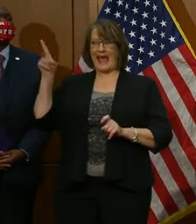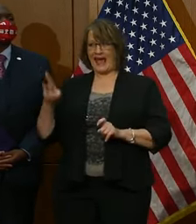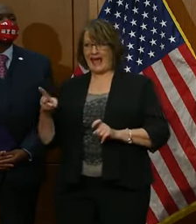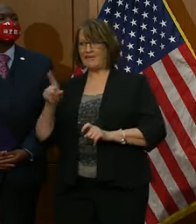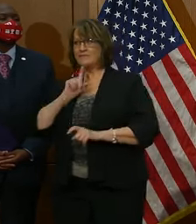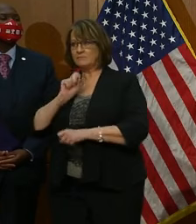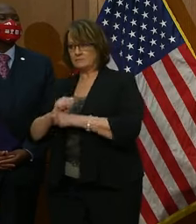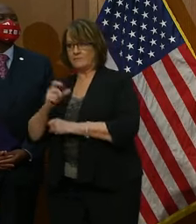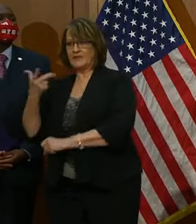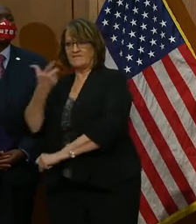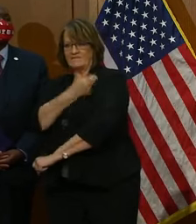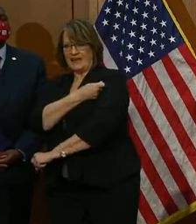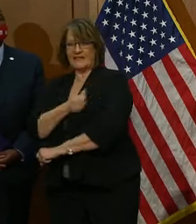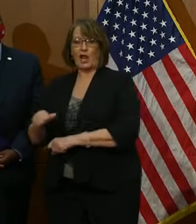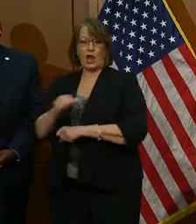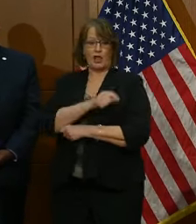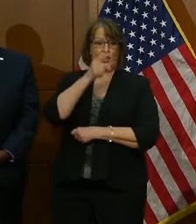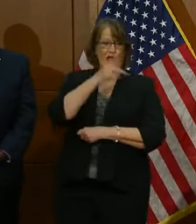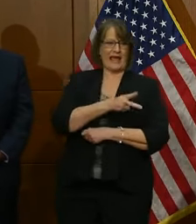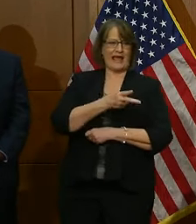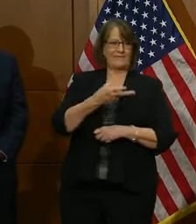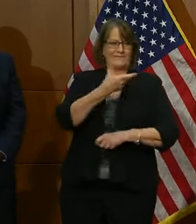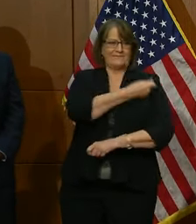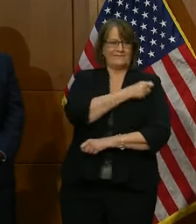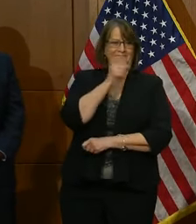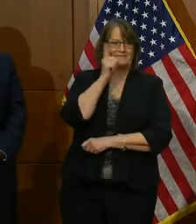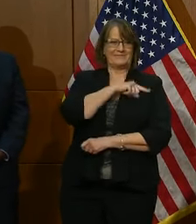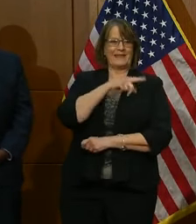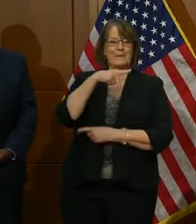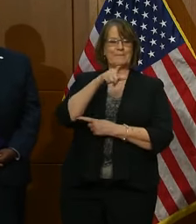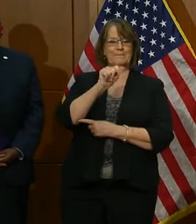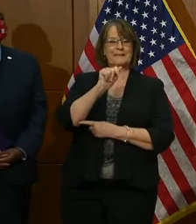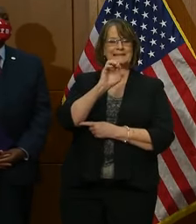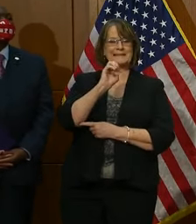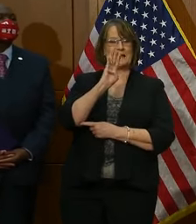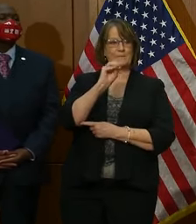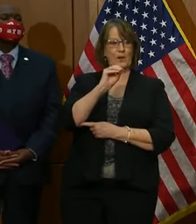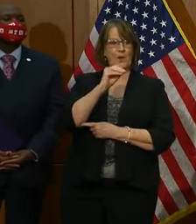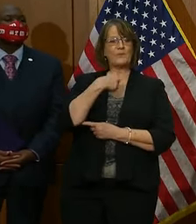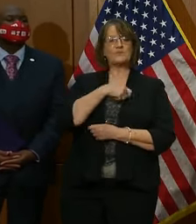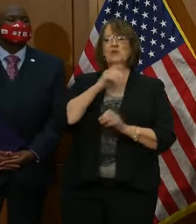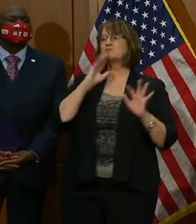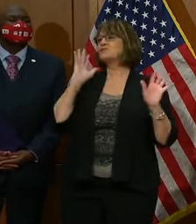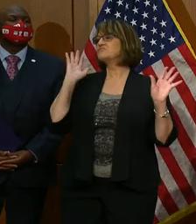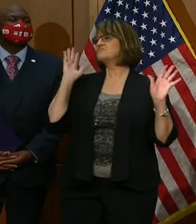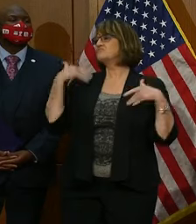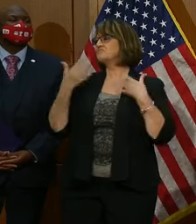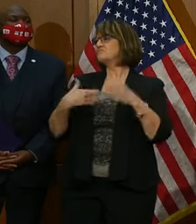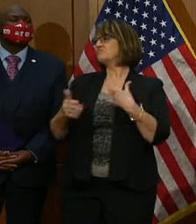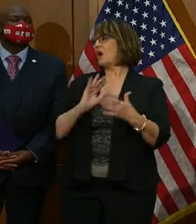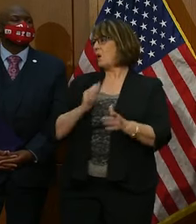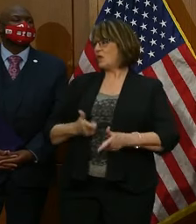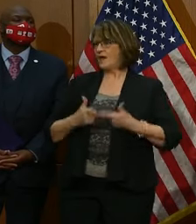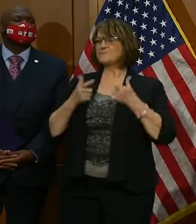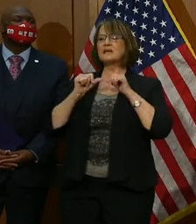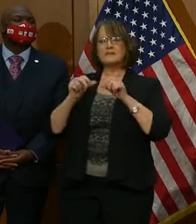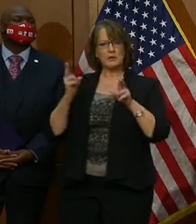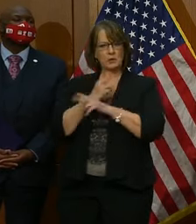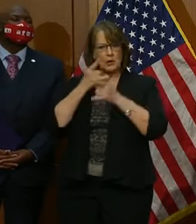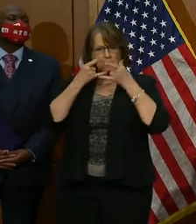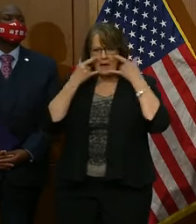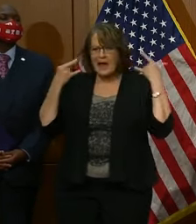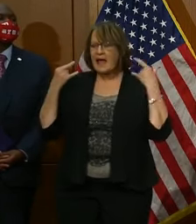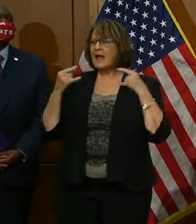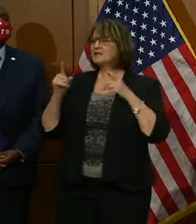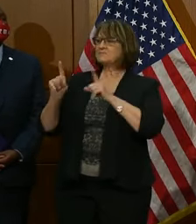and the other half received the placebo, the saline water. Then we were told to go live our lives, but to continue to wear a mask and continue to